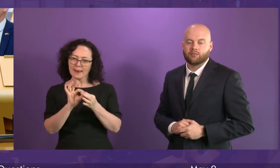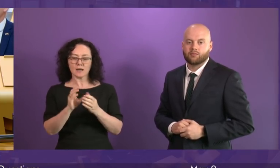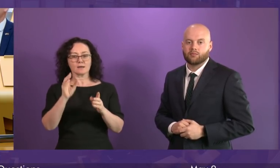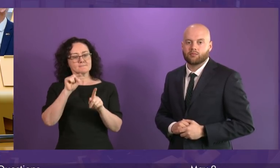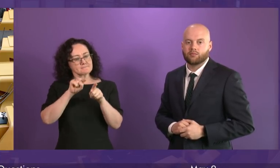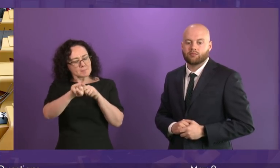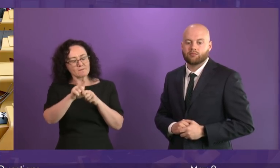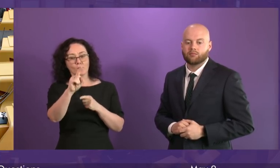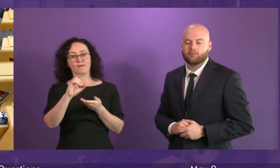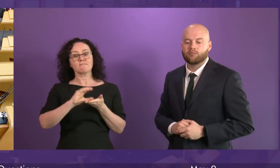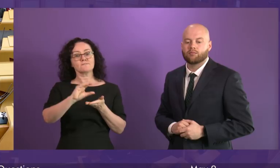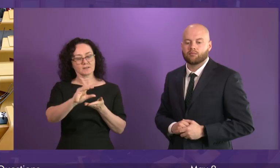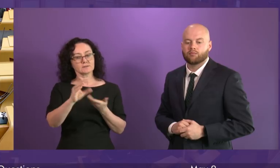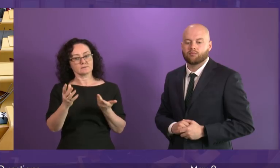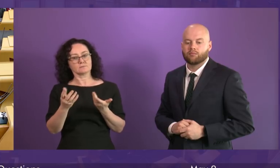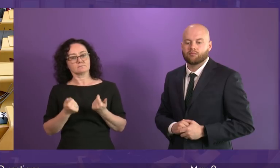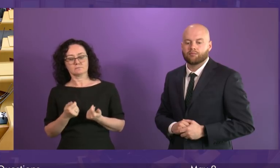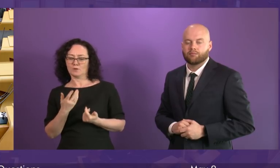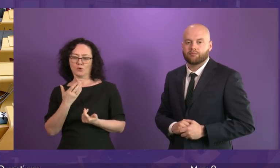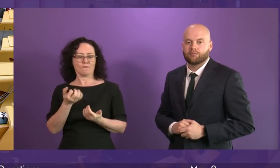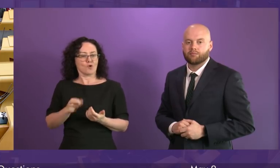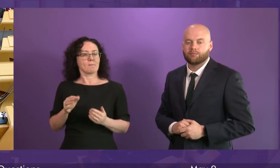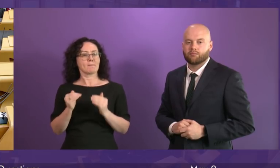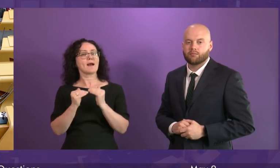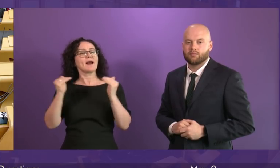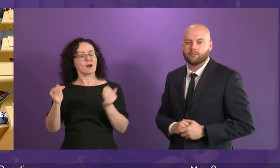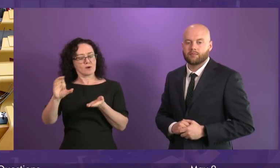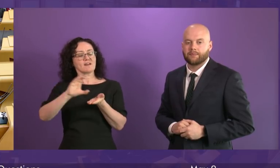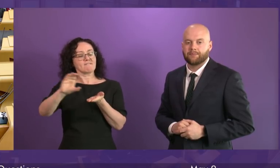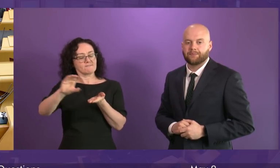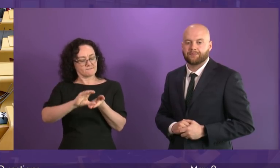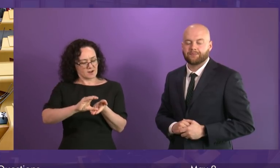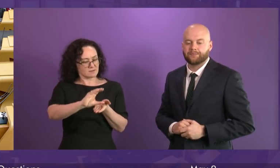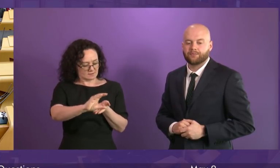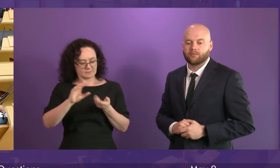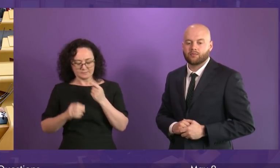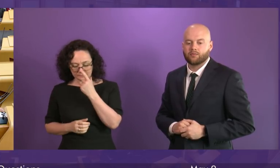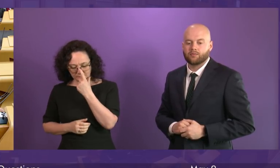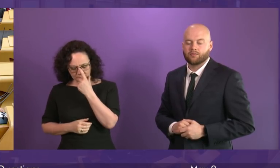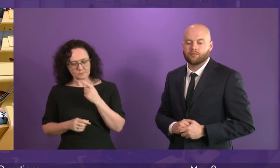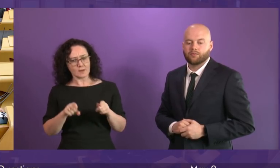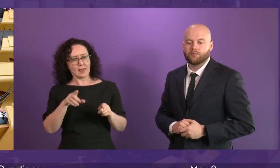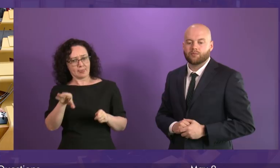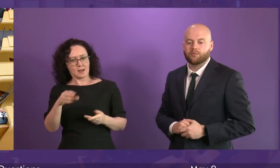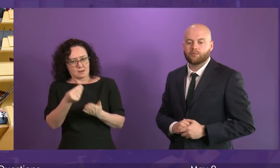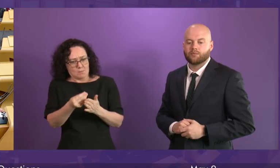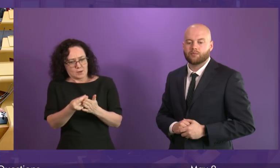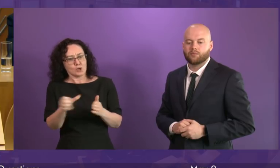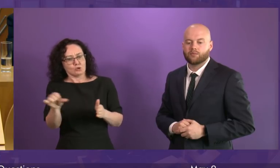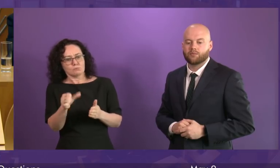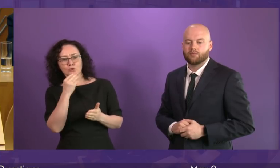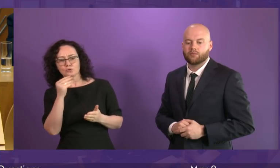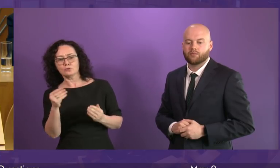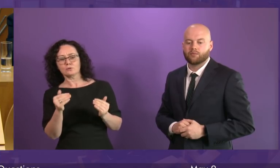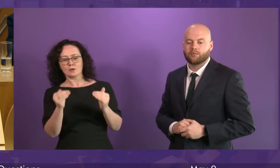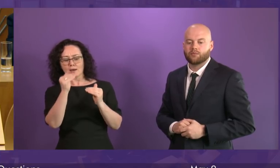pupil equity fund which schools and teachers the length and breadth of the country are using to good effect to close the attainment gap and we